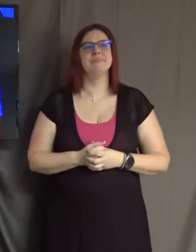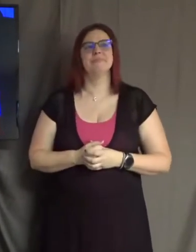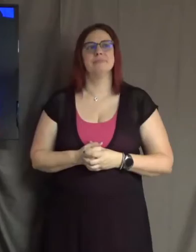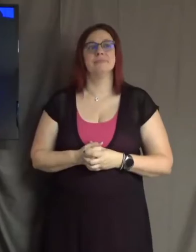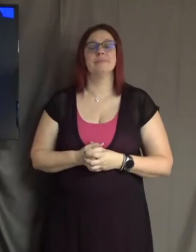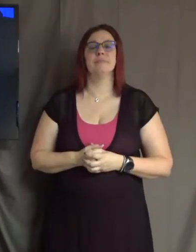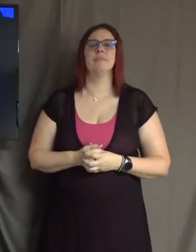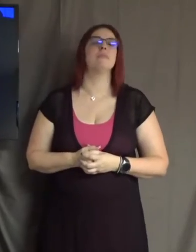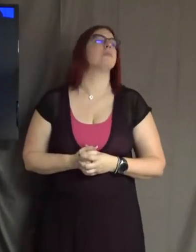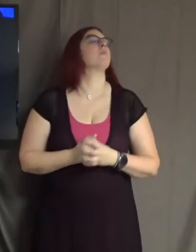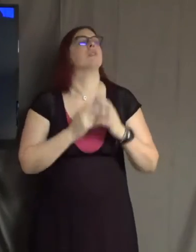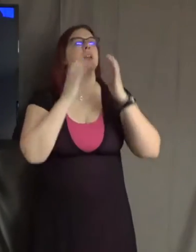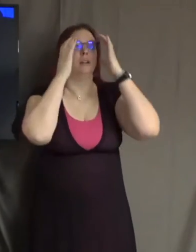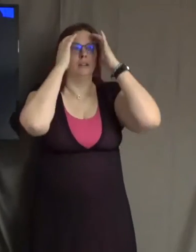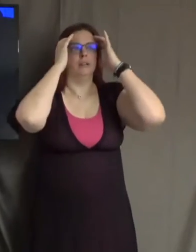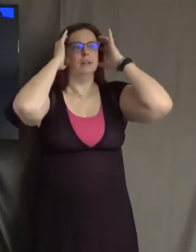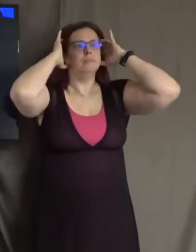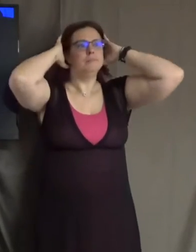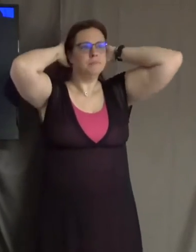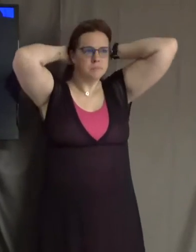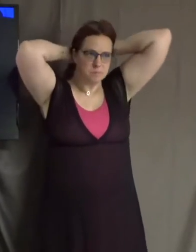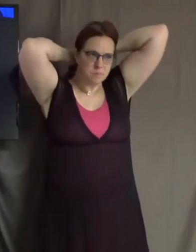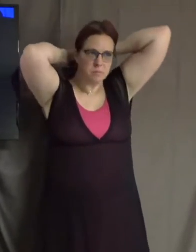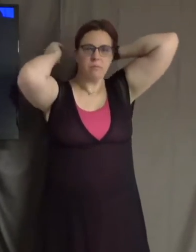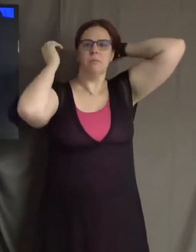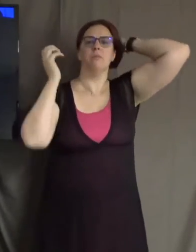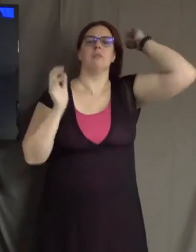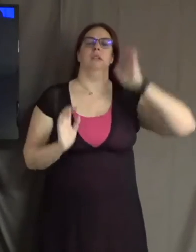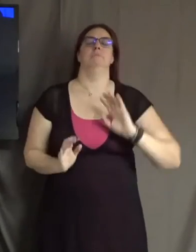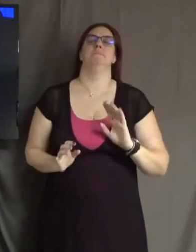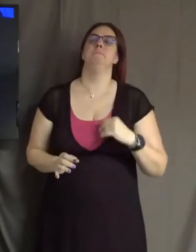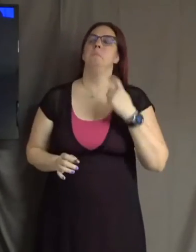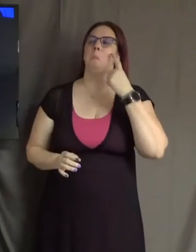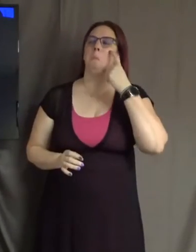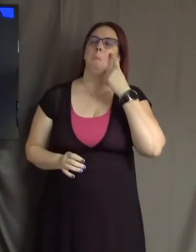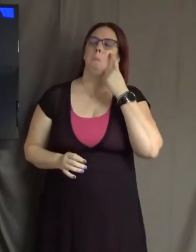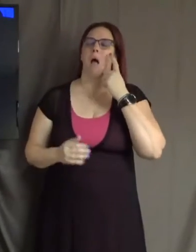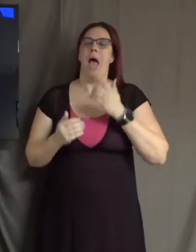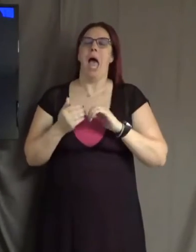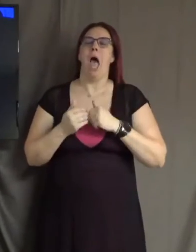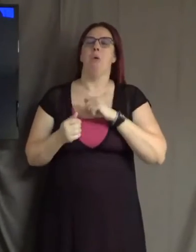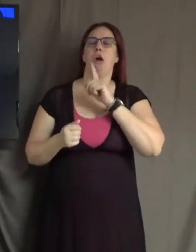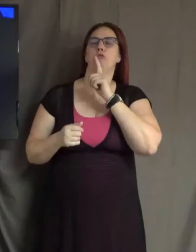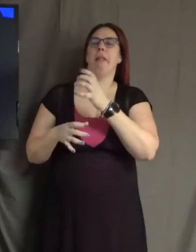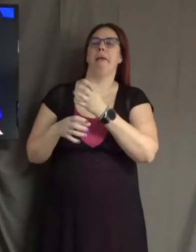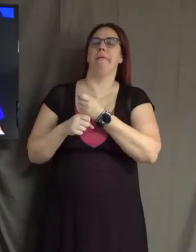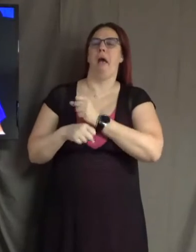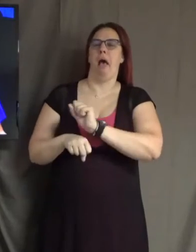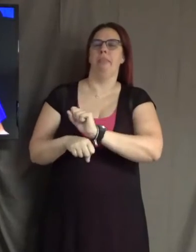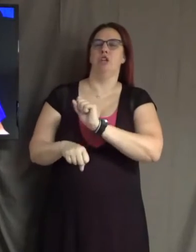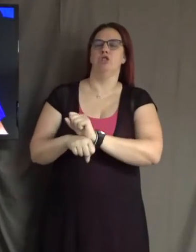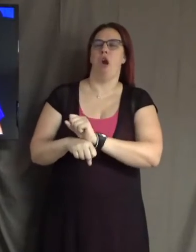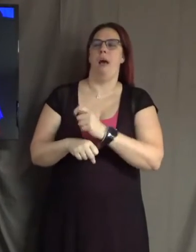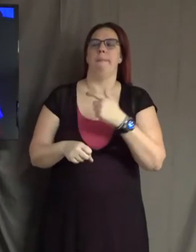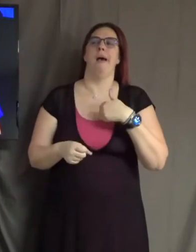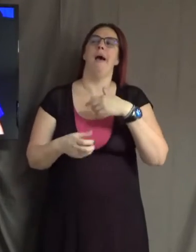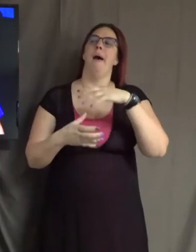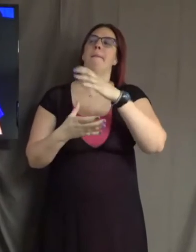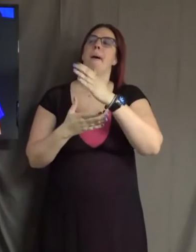Speculation as to how I really got this job, that really I got this job because I'm part Hispanic and we needed to have more